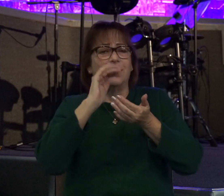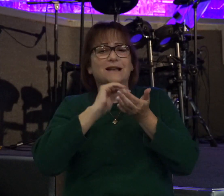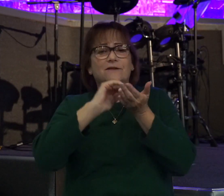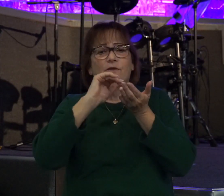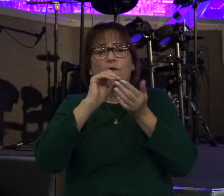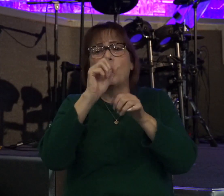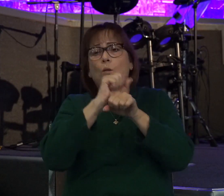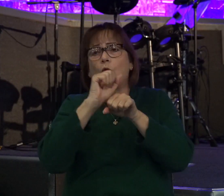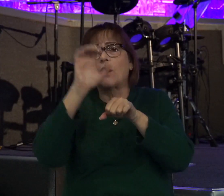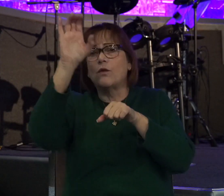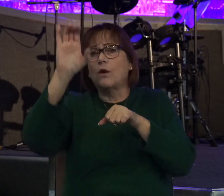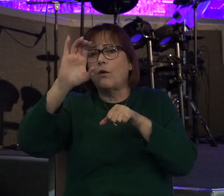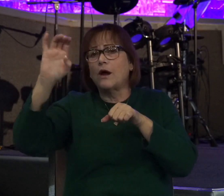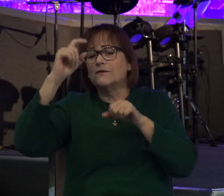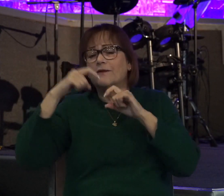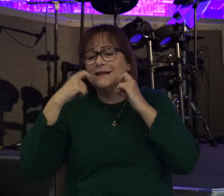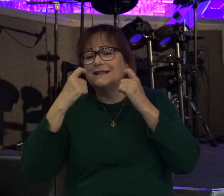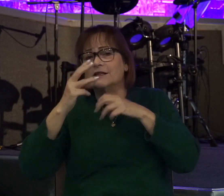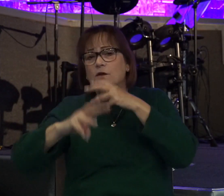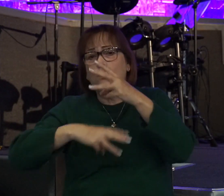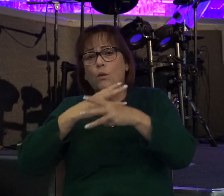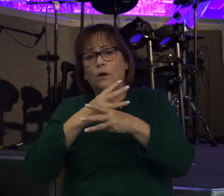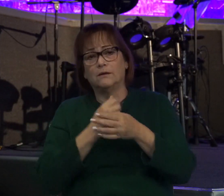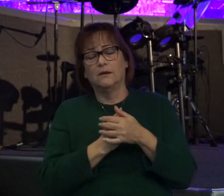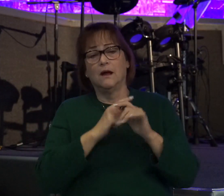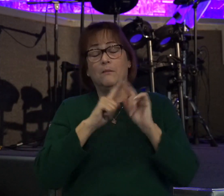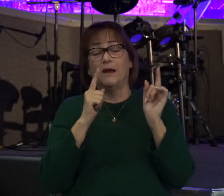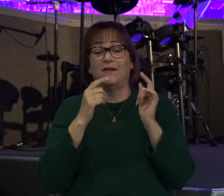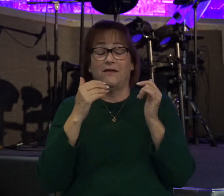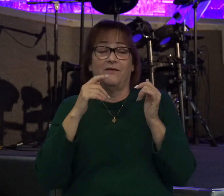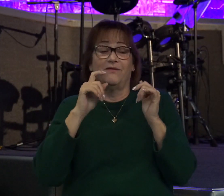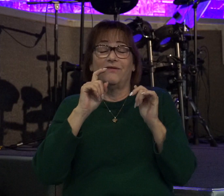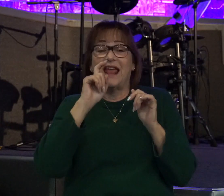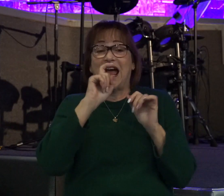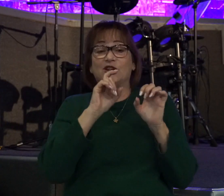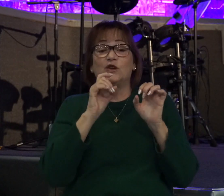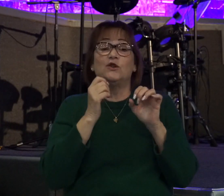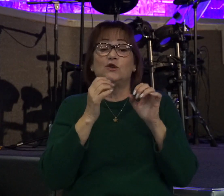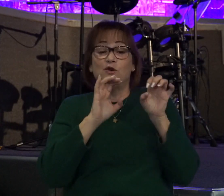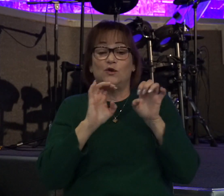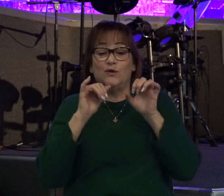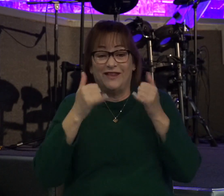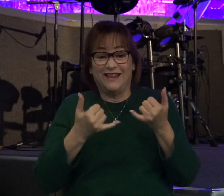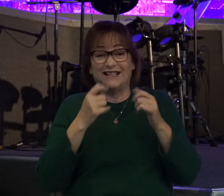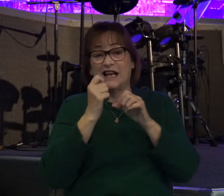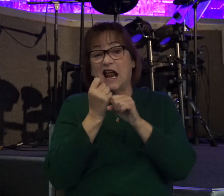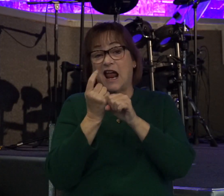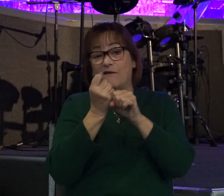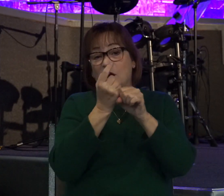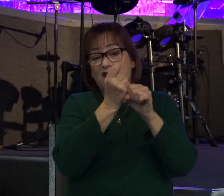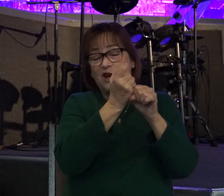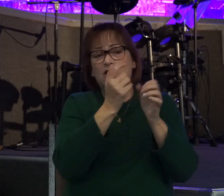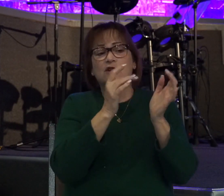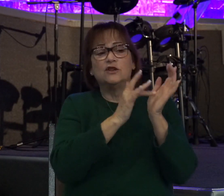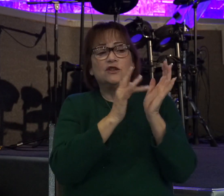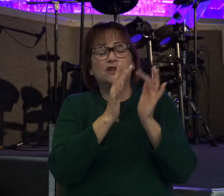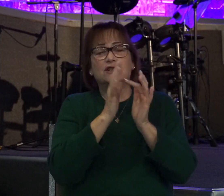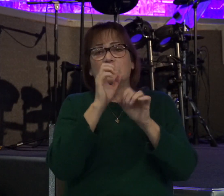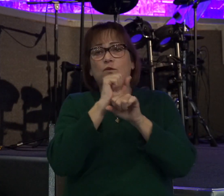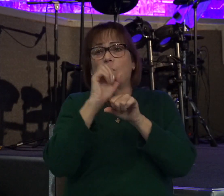the sins of the world. But they had to do this every year. Jesus' work on the cross is forever.